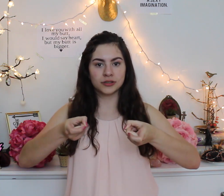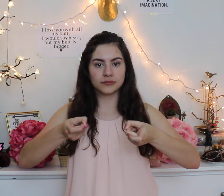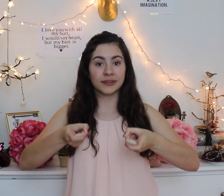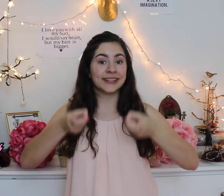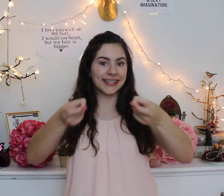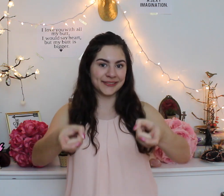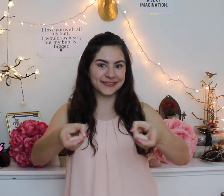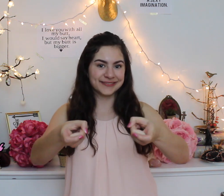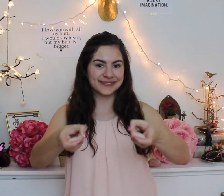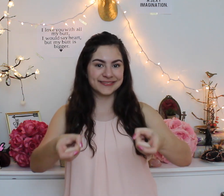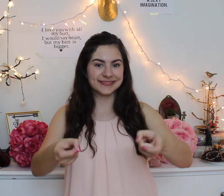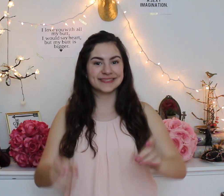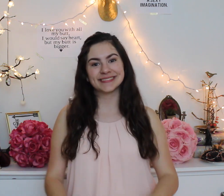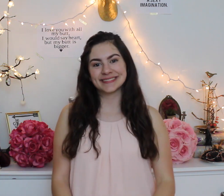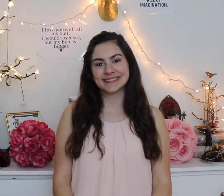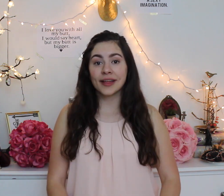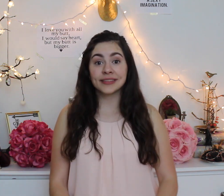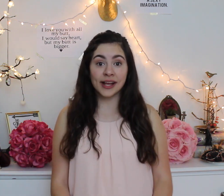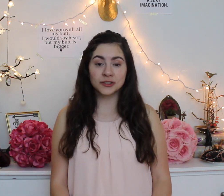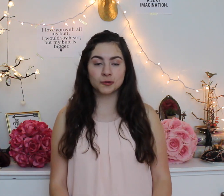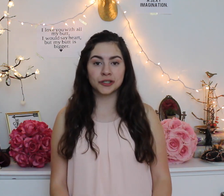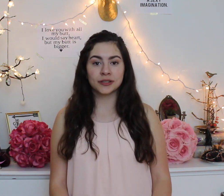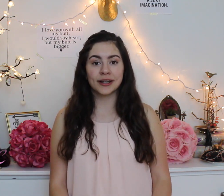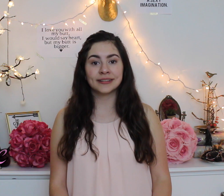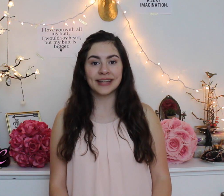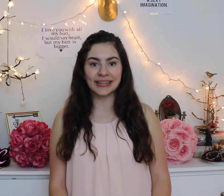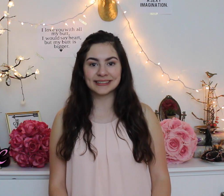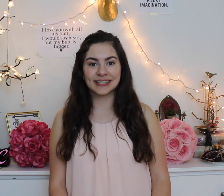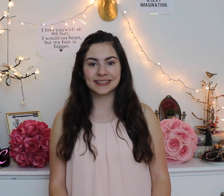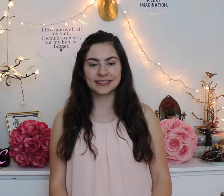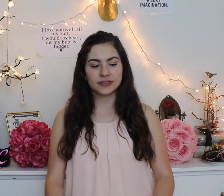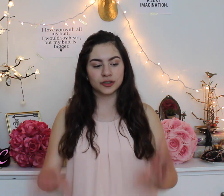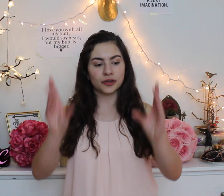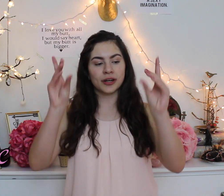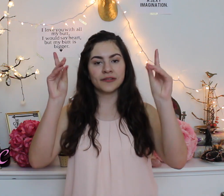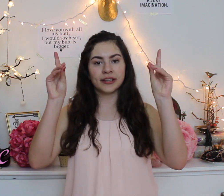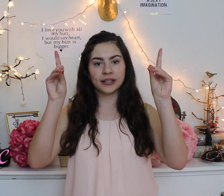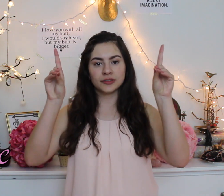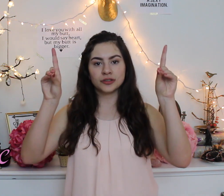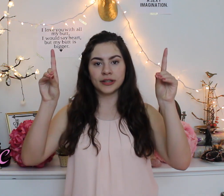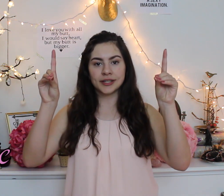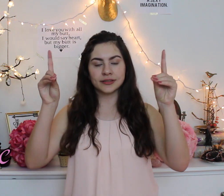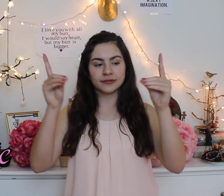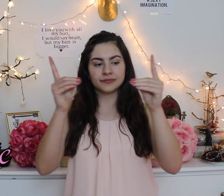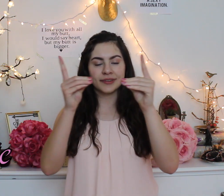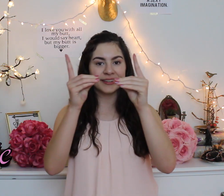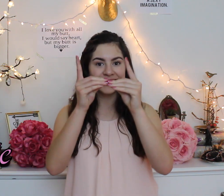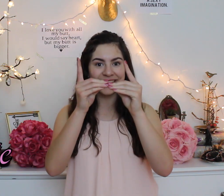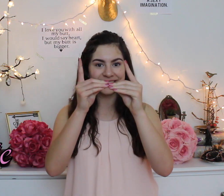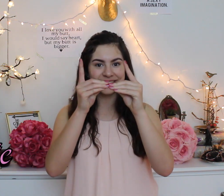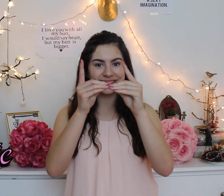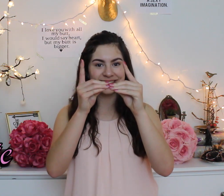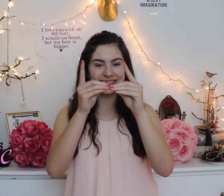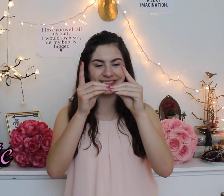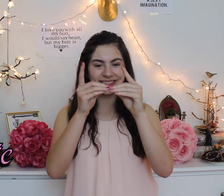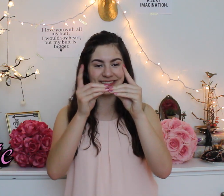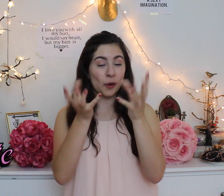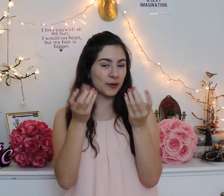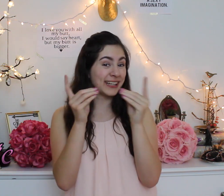get next word date so you're have a date two days date want to